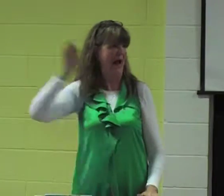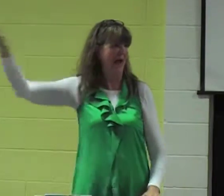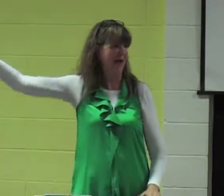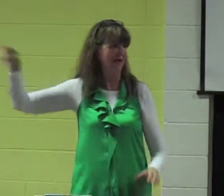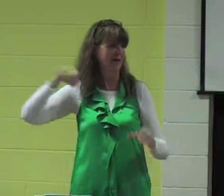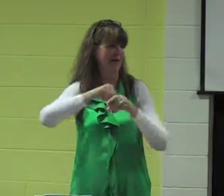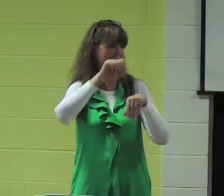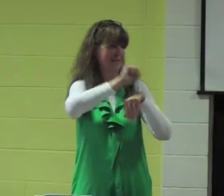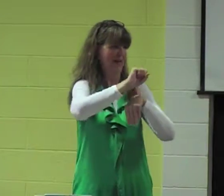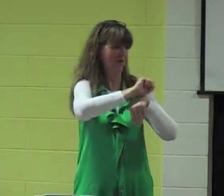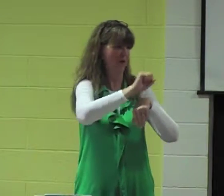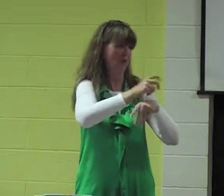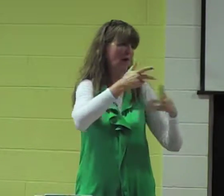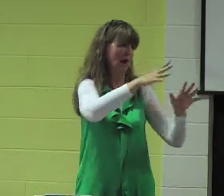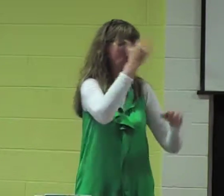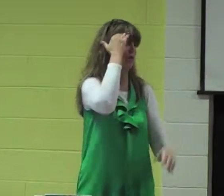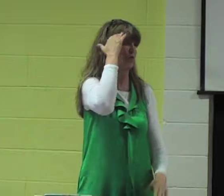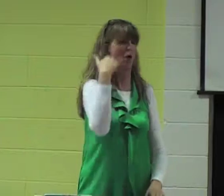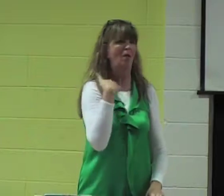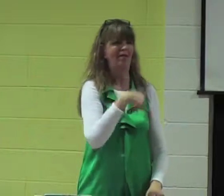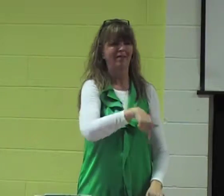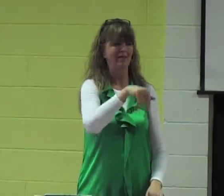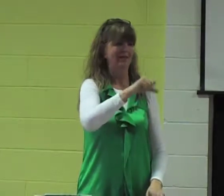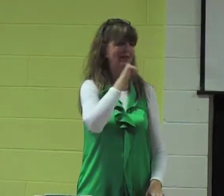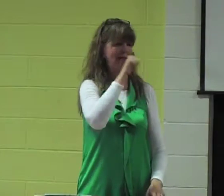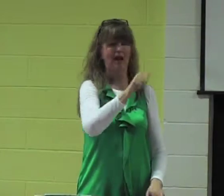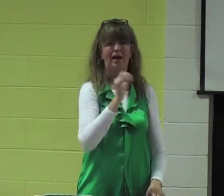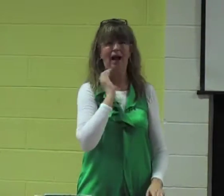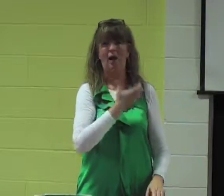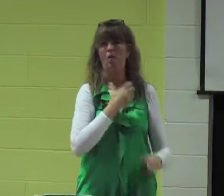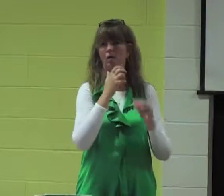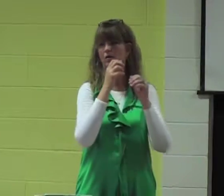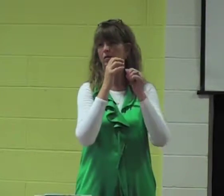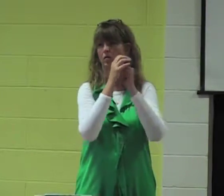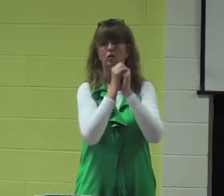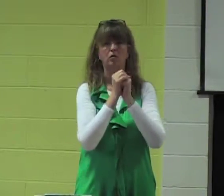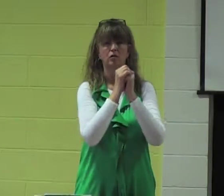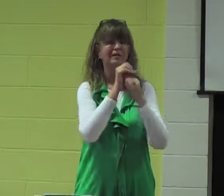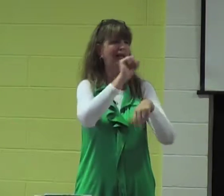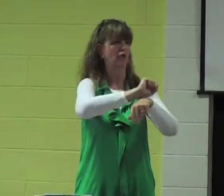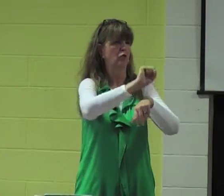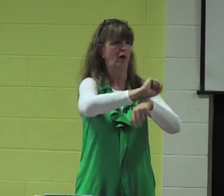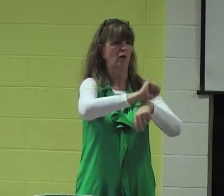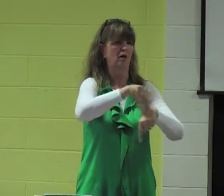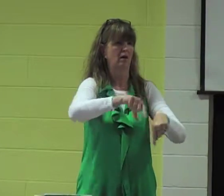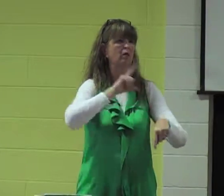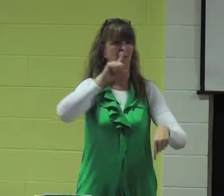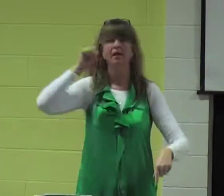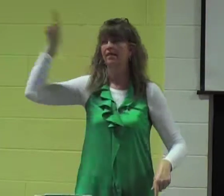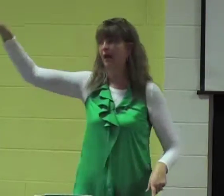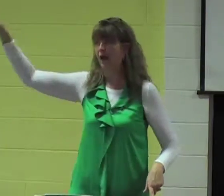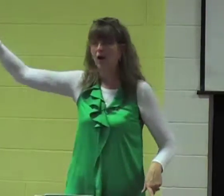So in the fall, when it's cooler, we'll be back. So I just wanted to let you know, this is not our sanctuary.